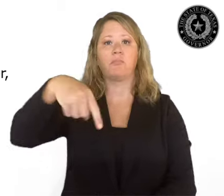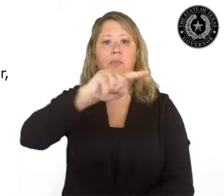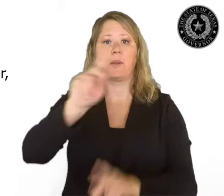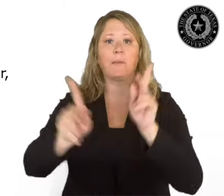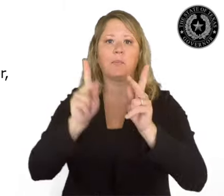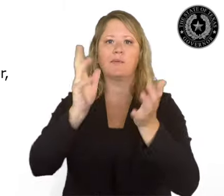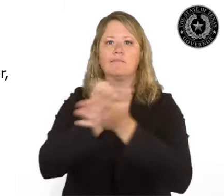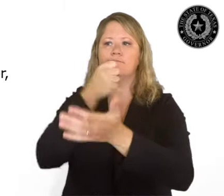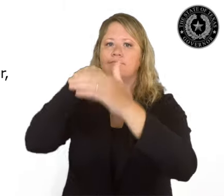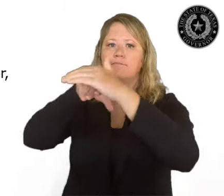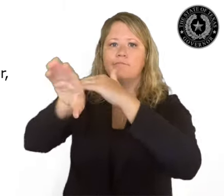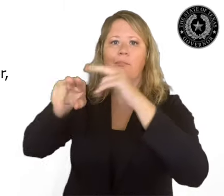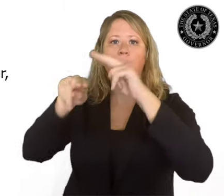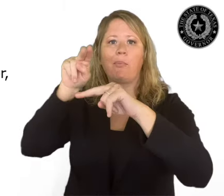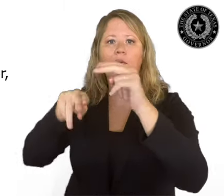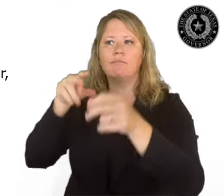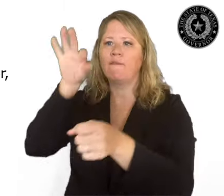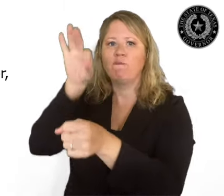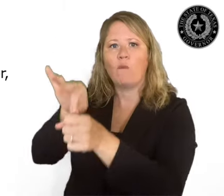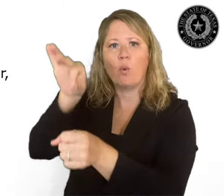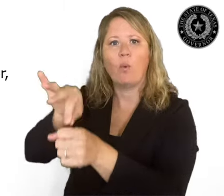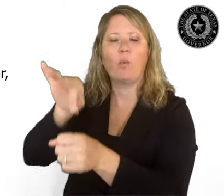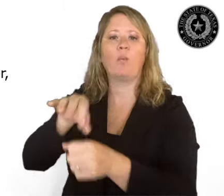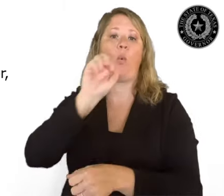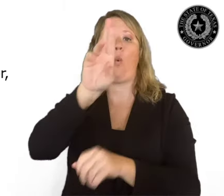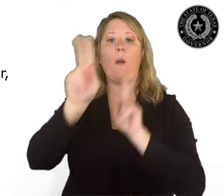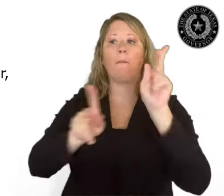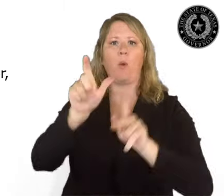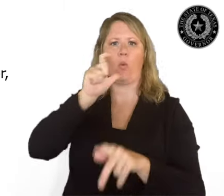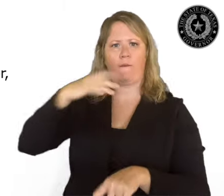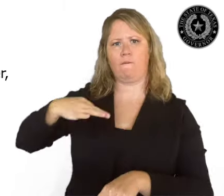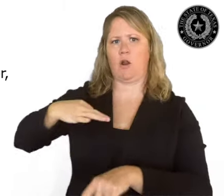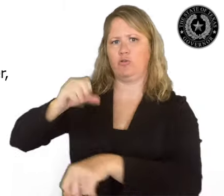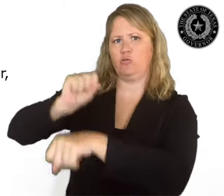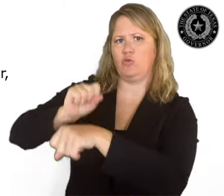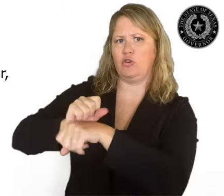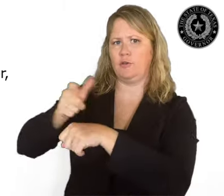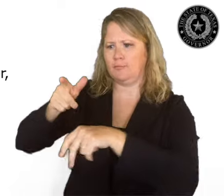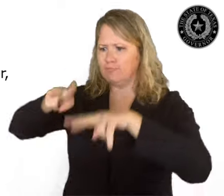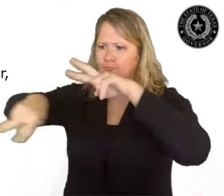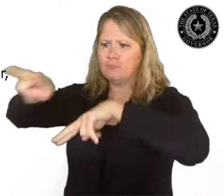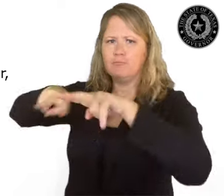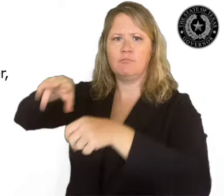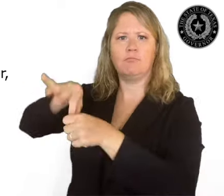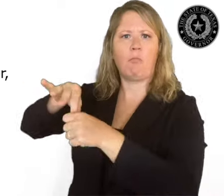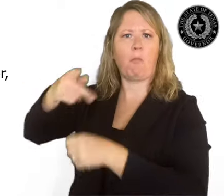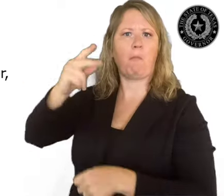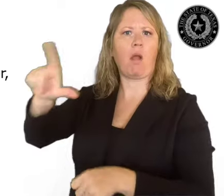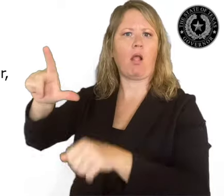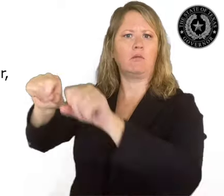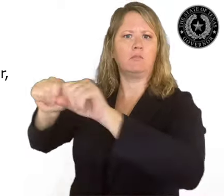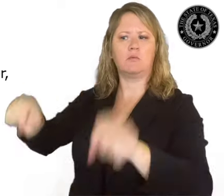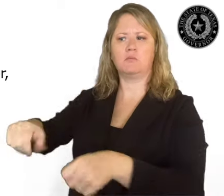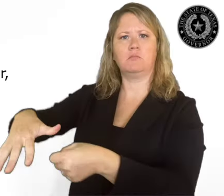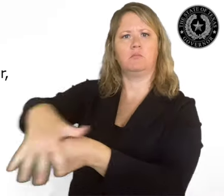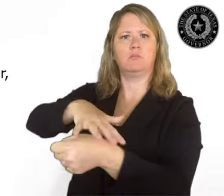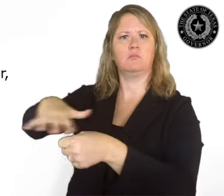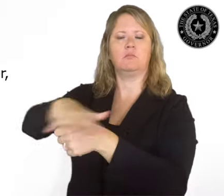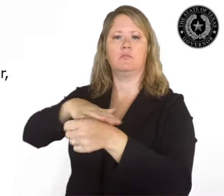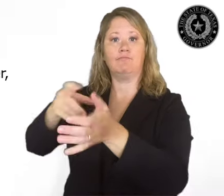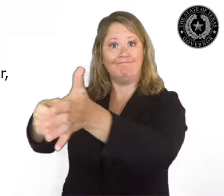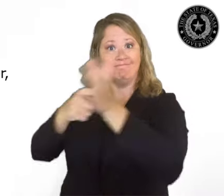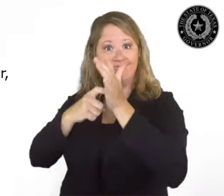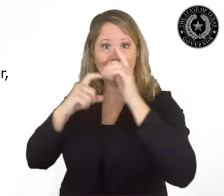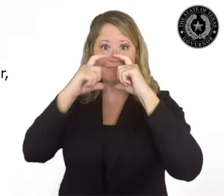Any person who is voting, assisting a voter, serving as a poll watcher, or actively administering an election,